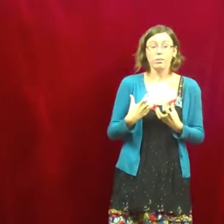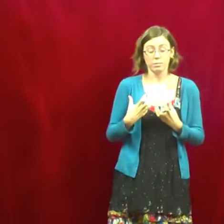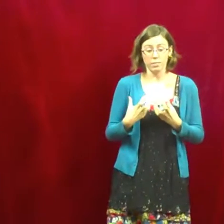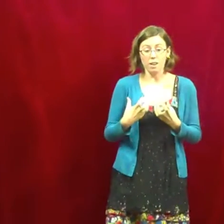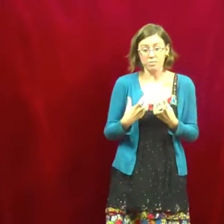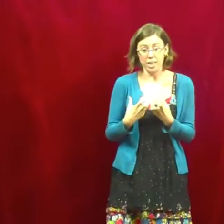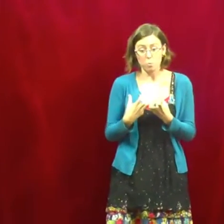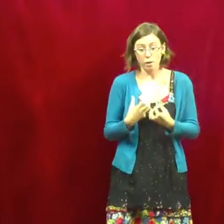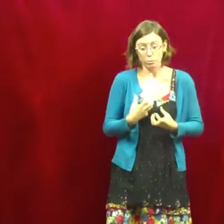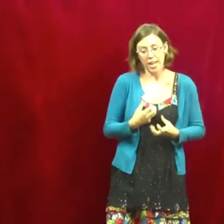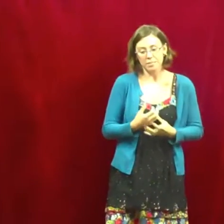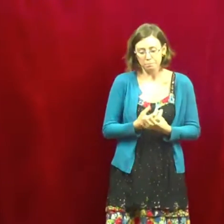-loved and well-read.